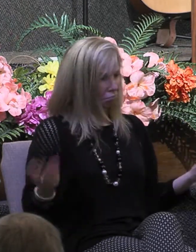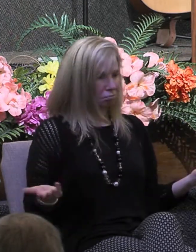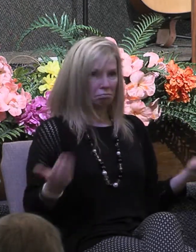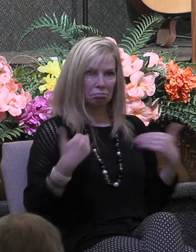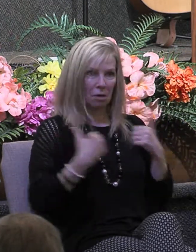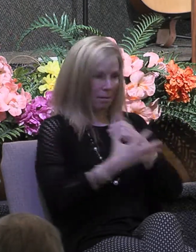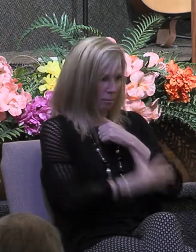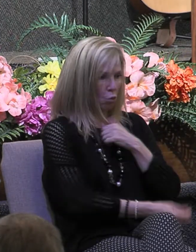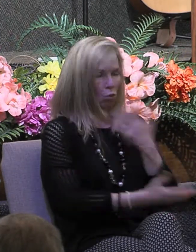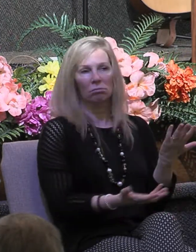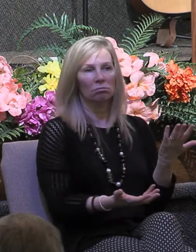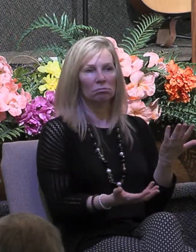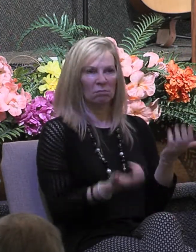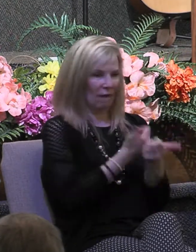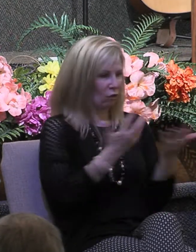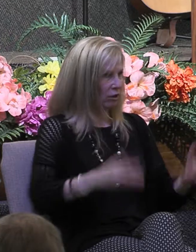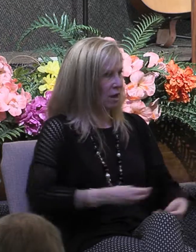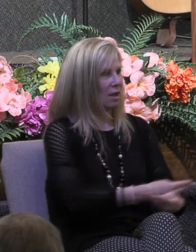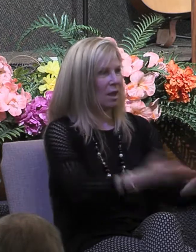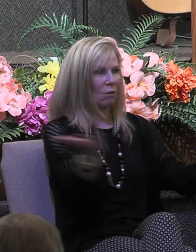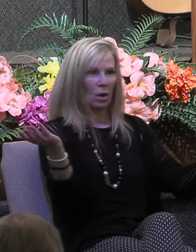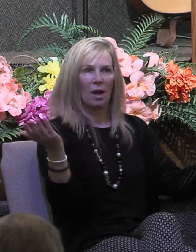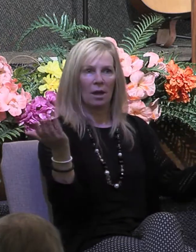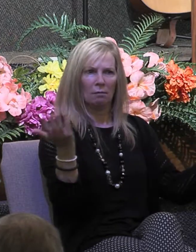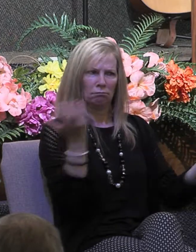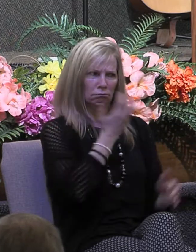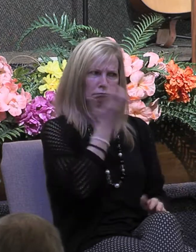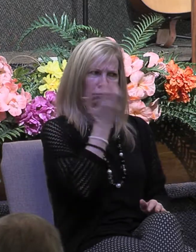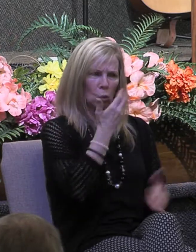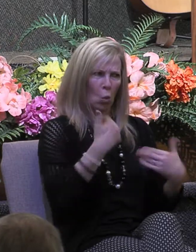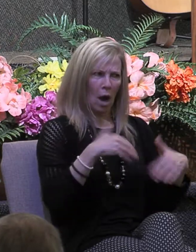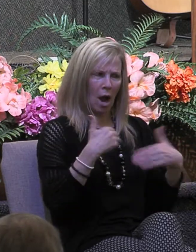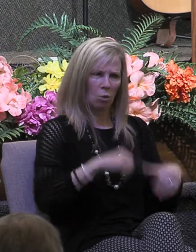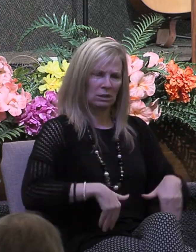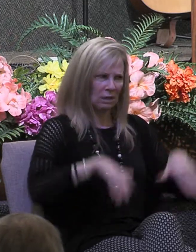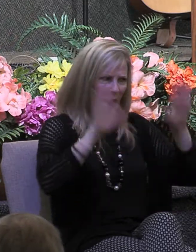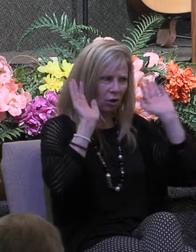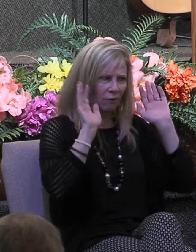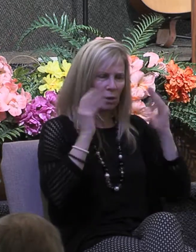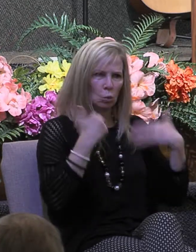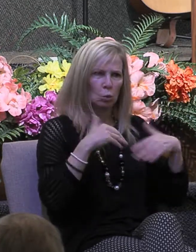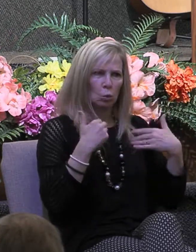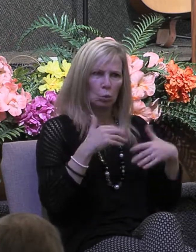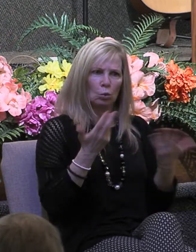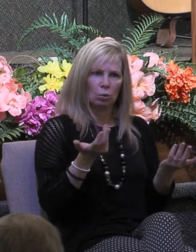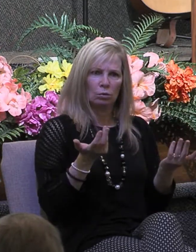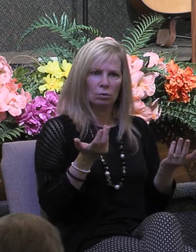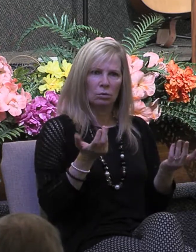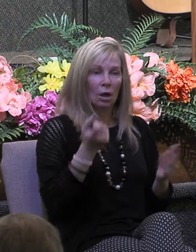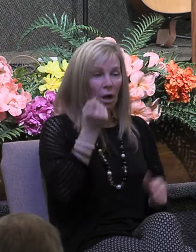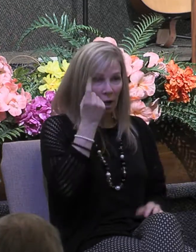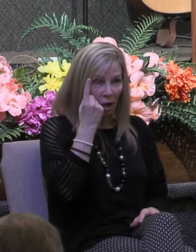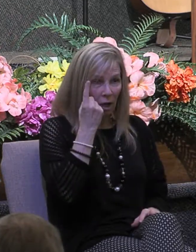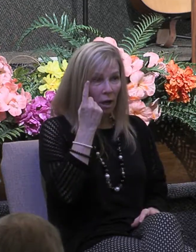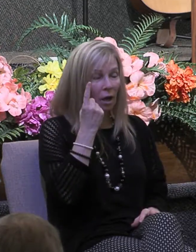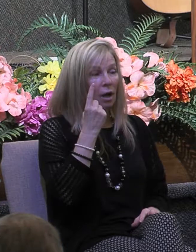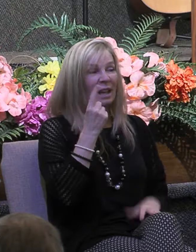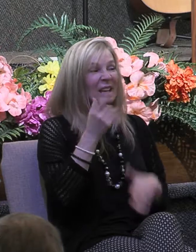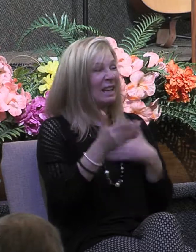he's given it all away what an incredible sacrifice he's made but listen closely even this